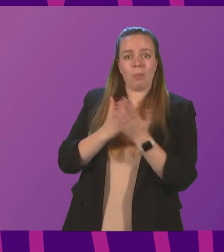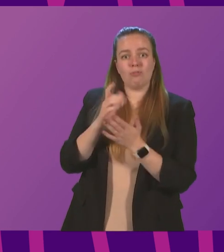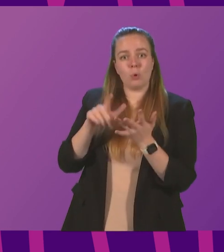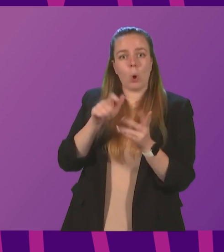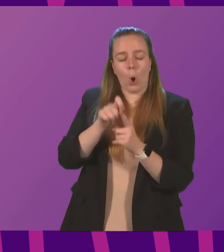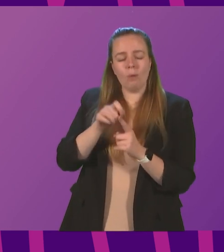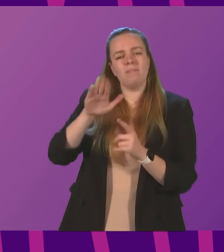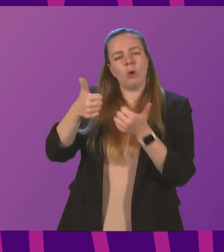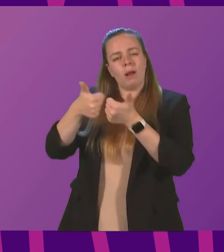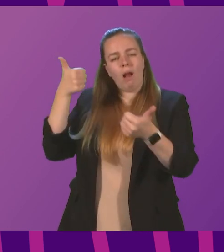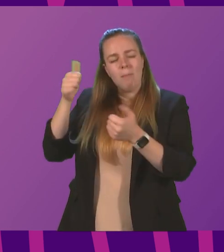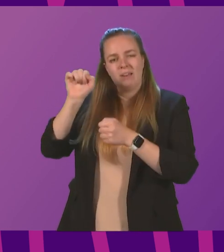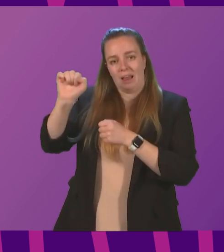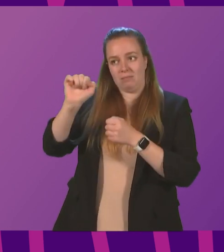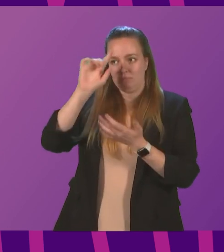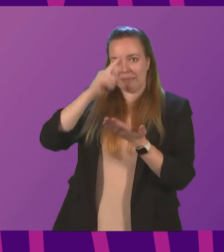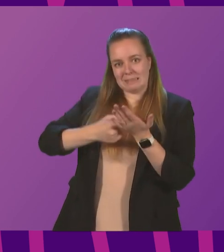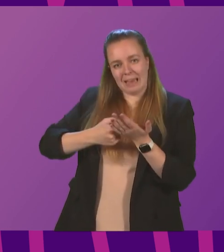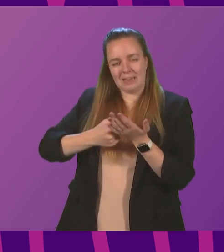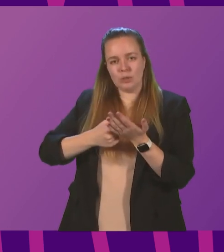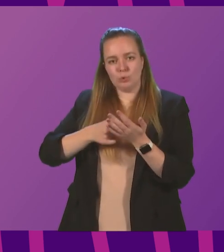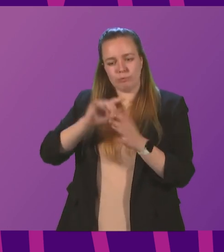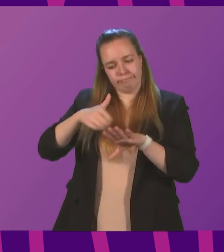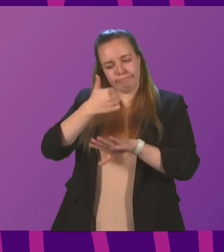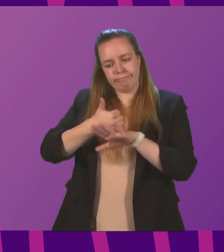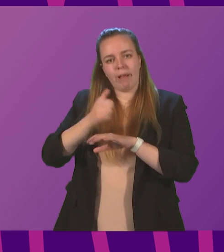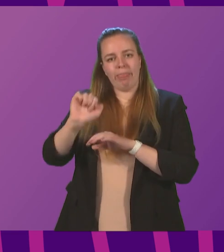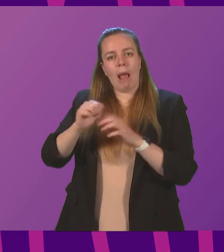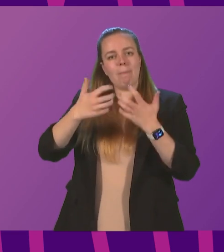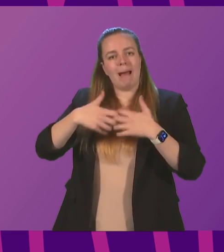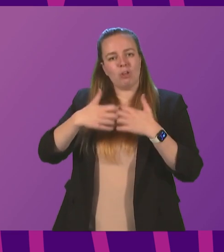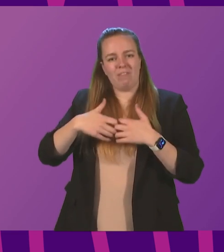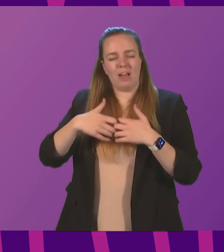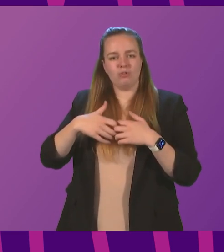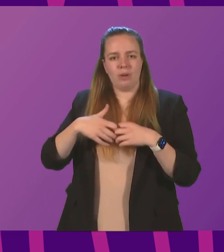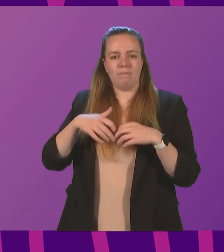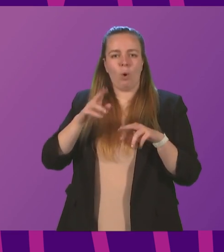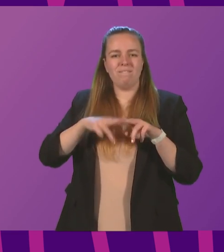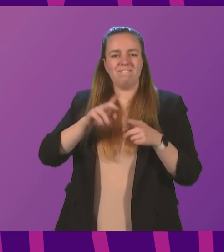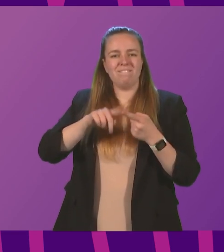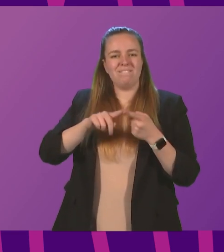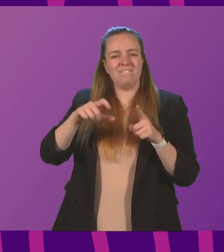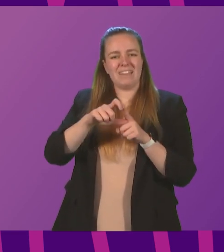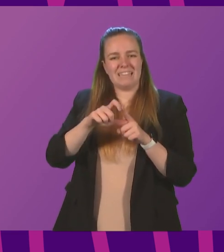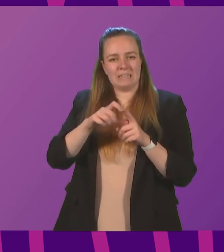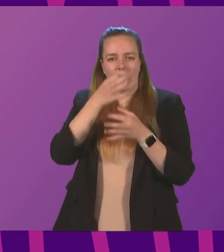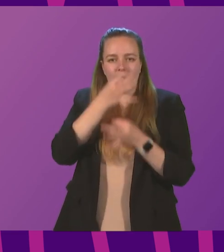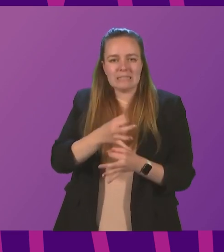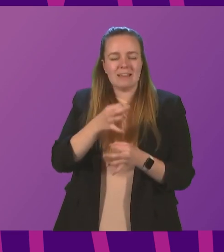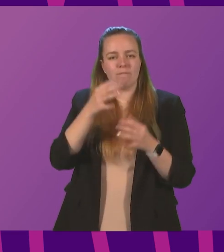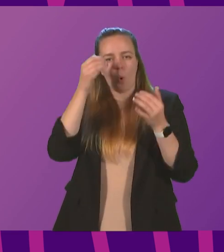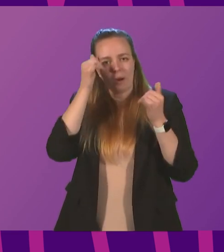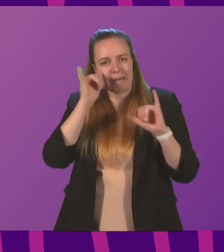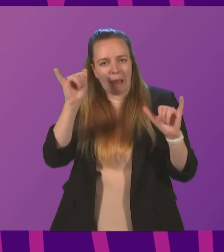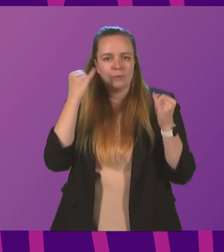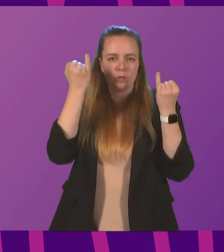from a company that has decided to locate its manufacturing facility for feed additive for cattle and sheep in